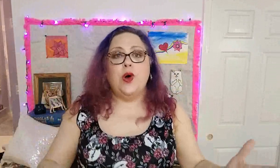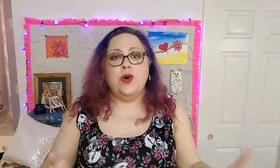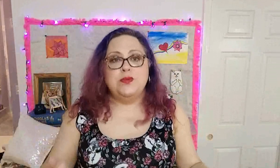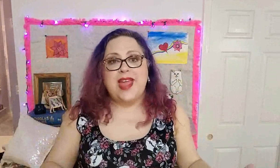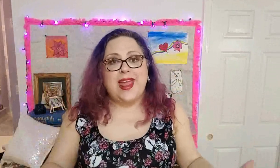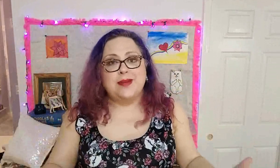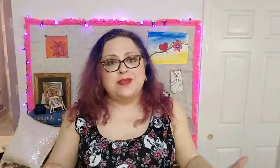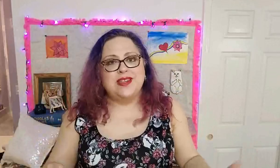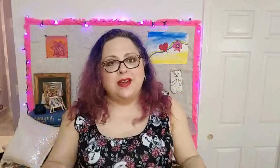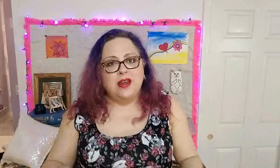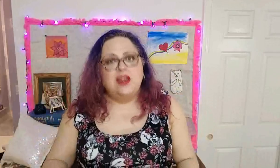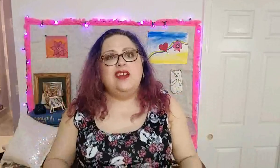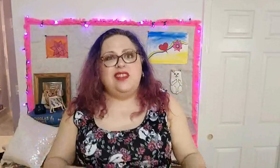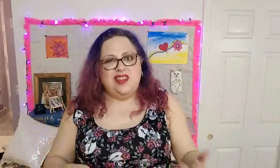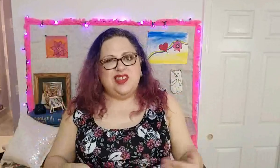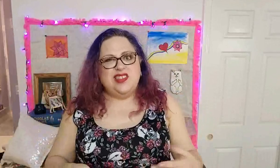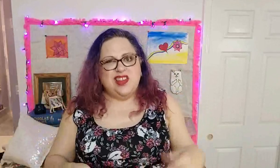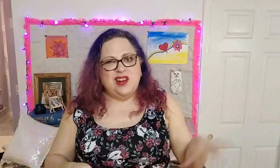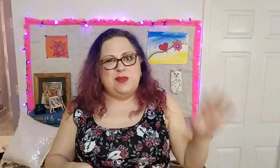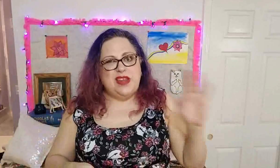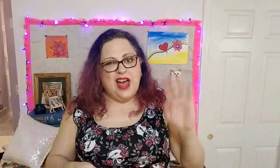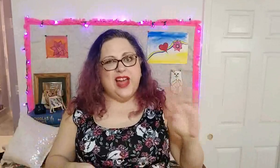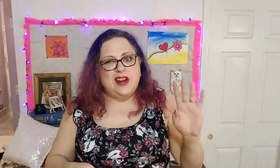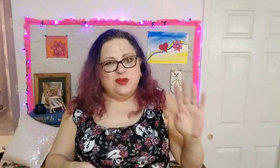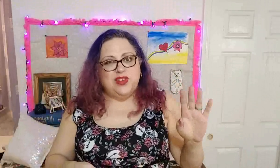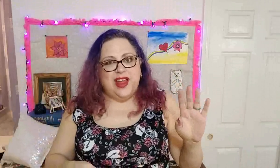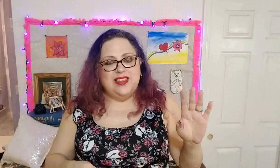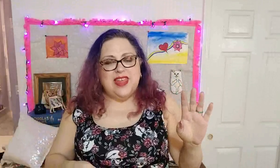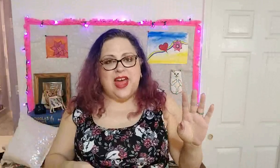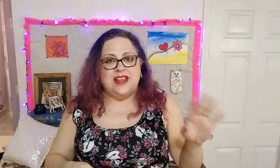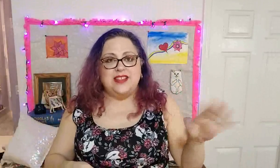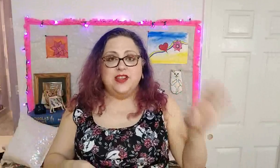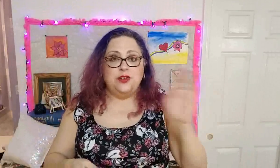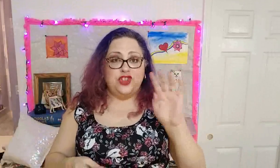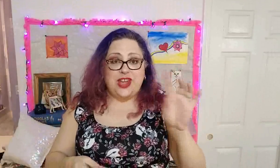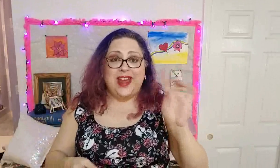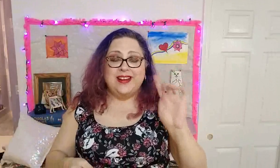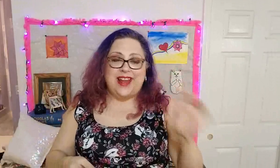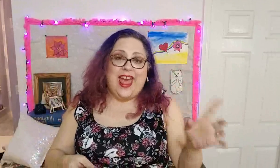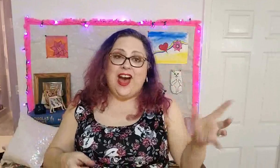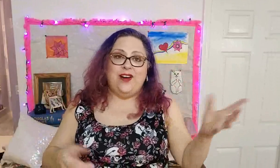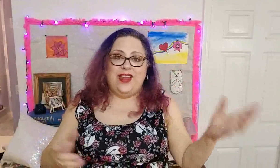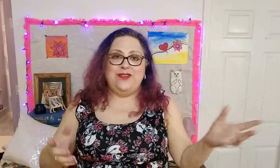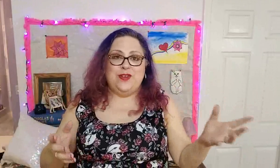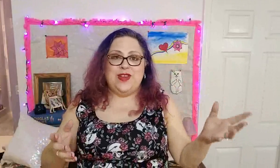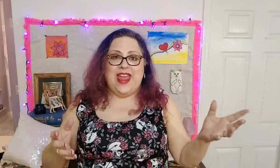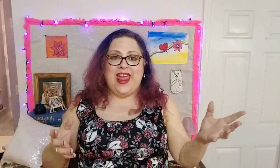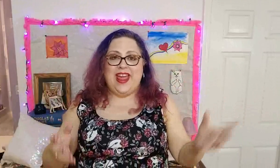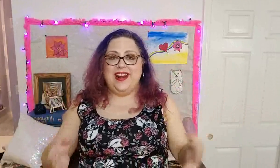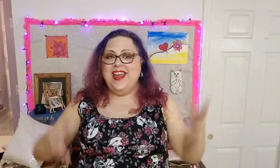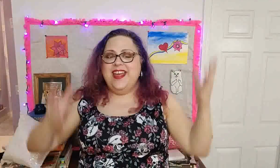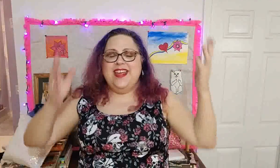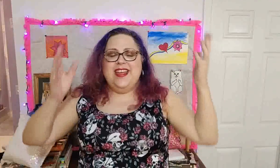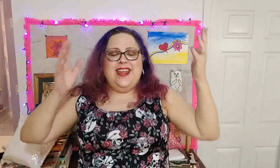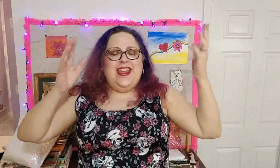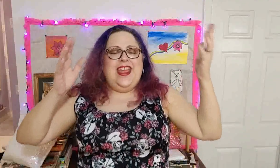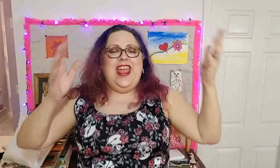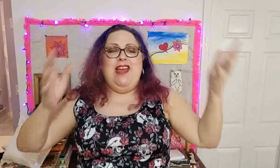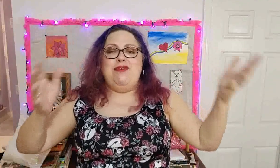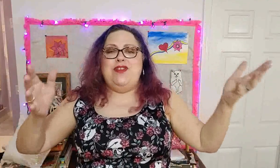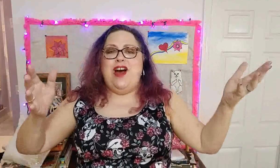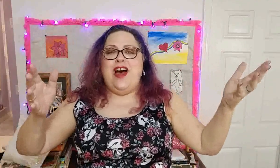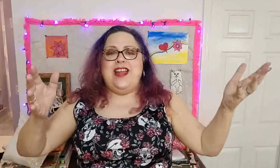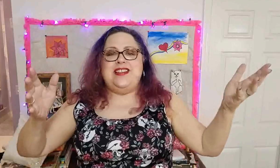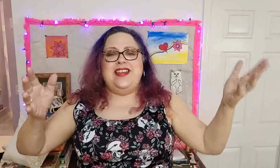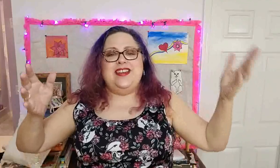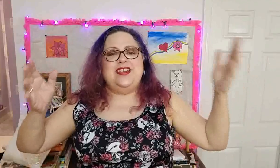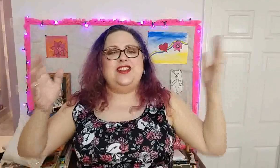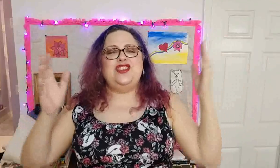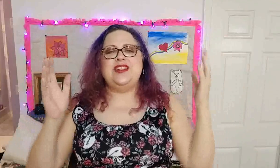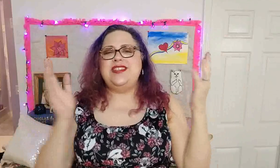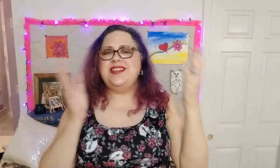home games. This is going to be kind of like that, so check now if you can. If not, just